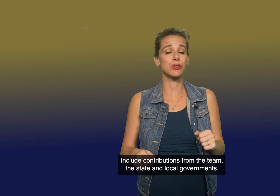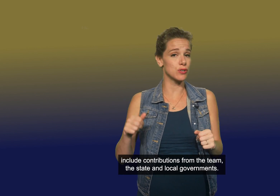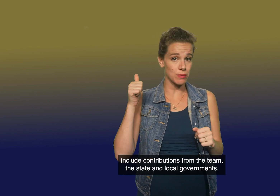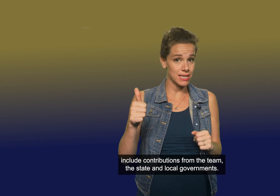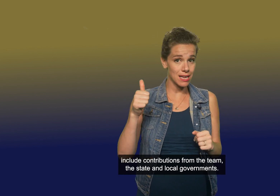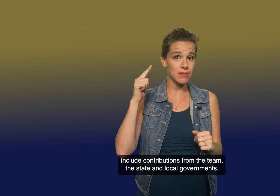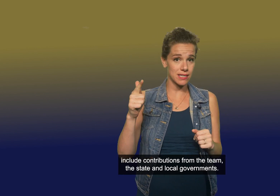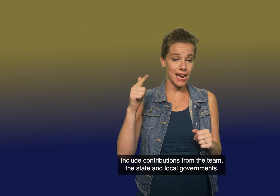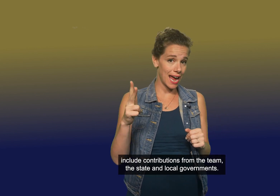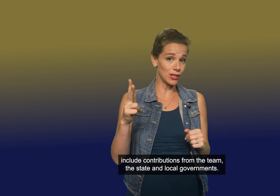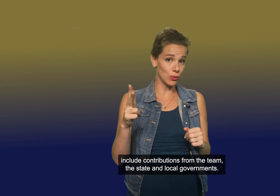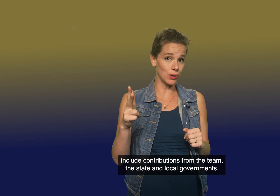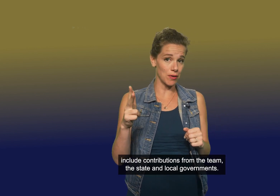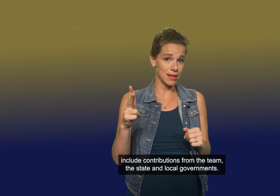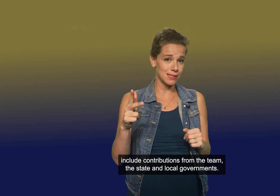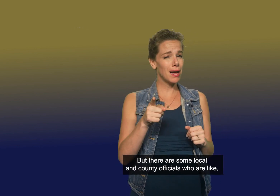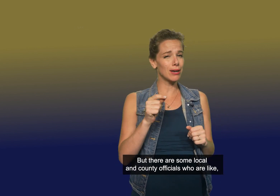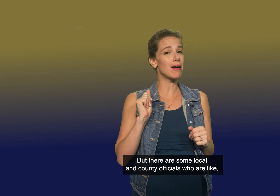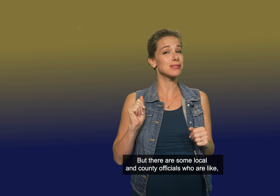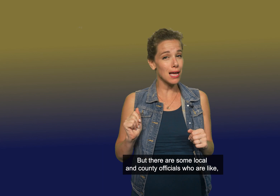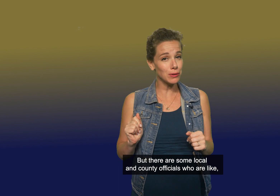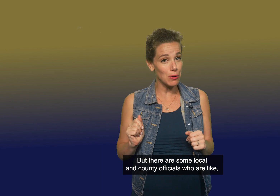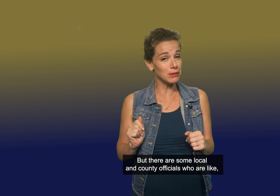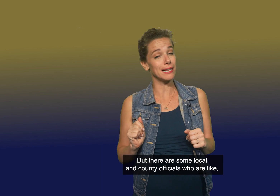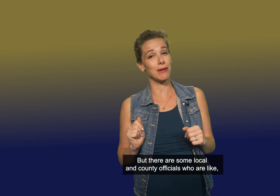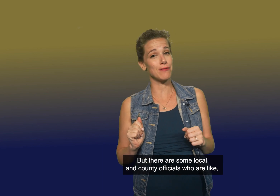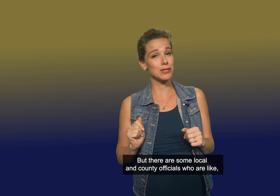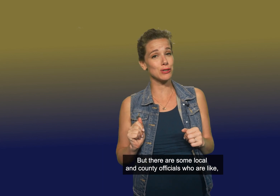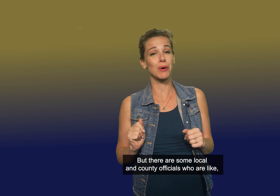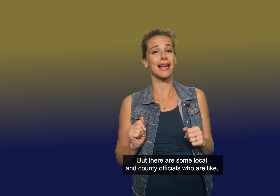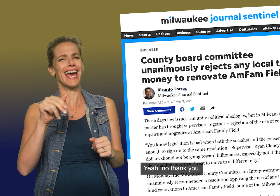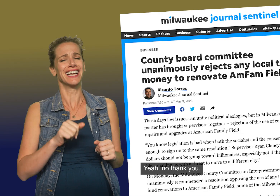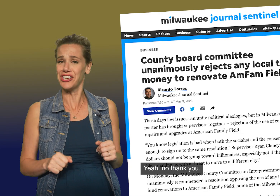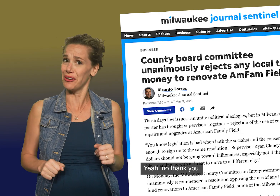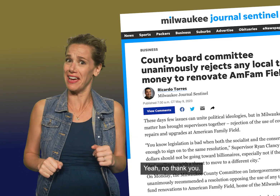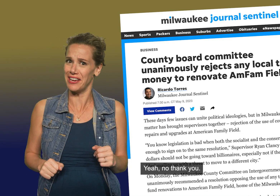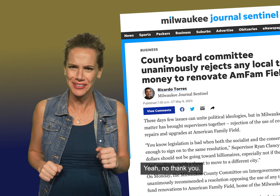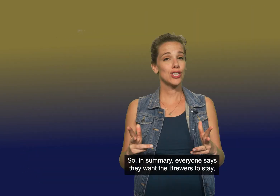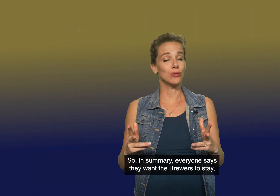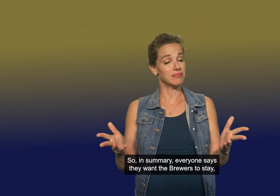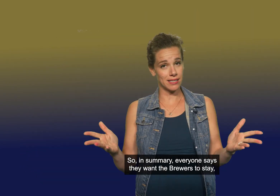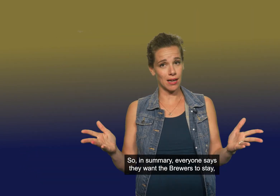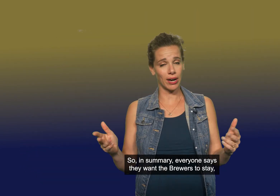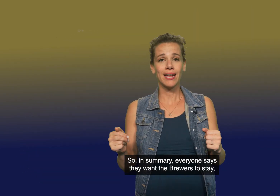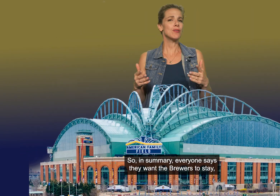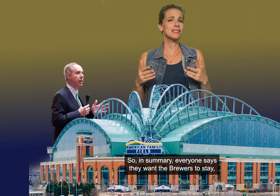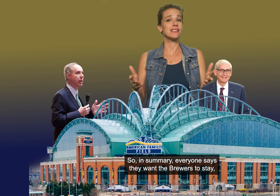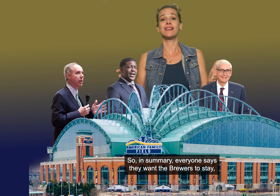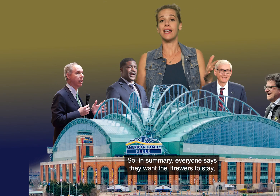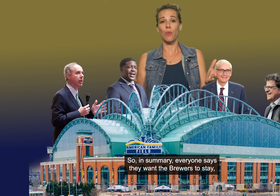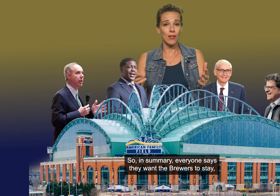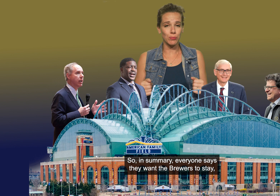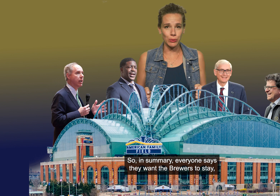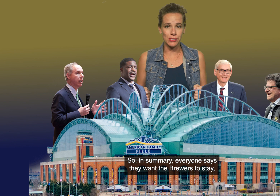contributions from the team, the state, and local governments. But there are some local and county officials who are like, yeah, no thank you. So, in summary, everyone